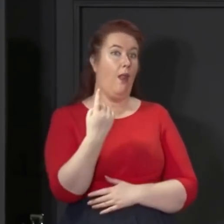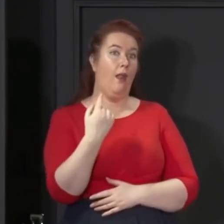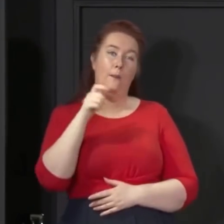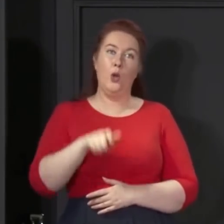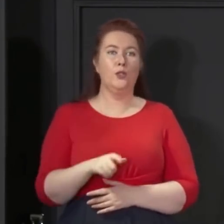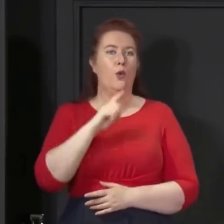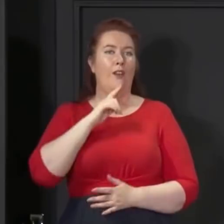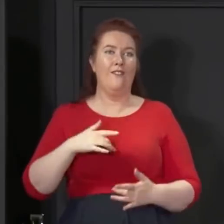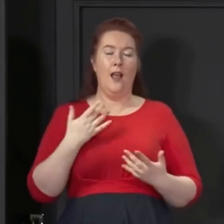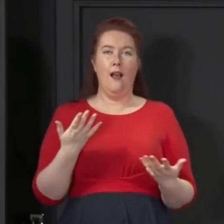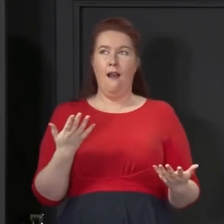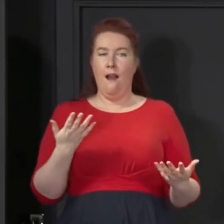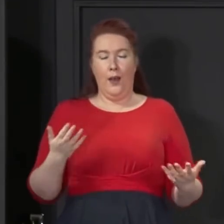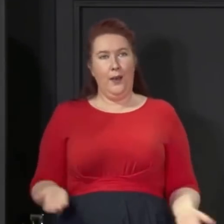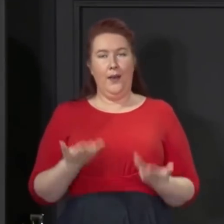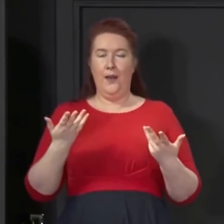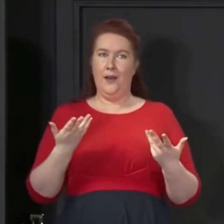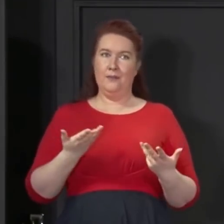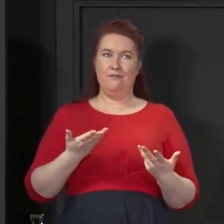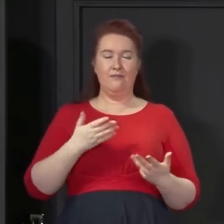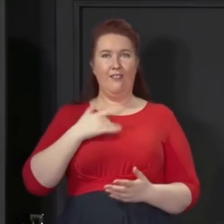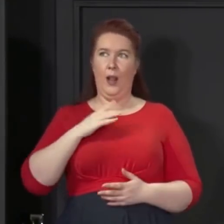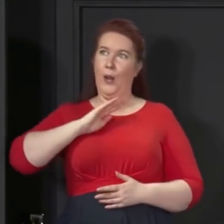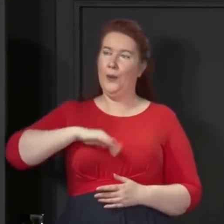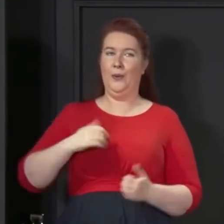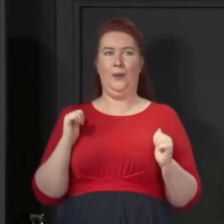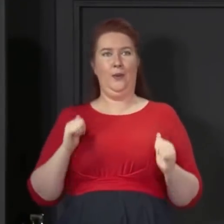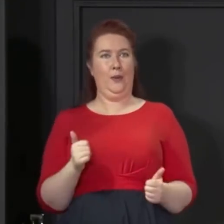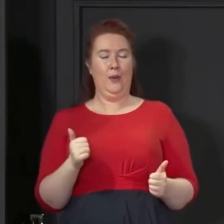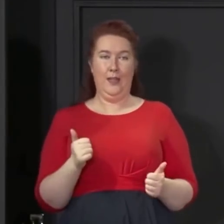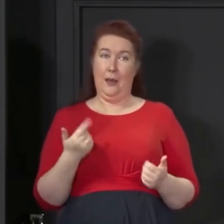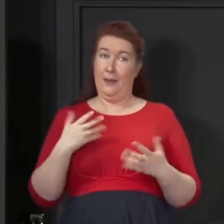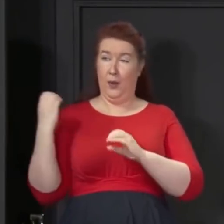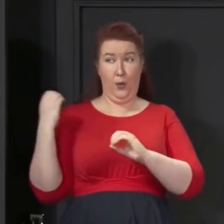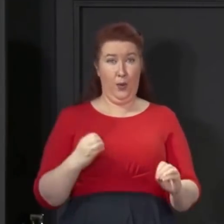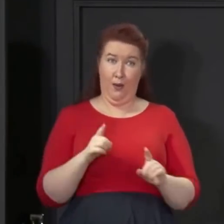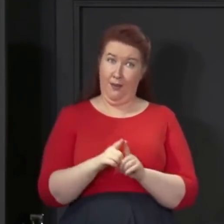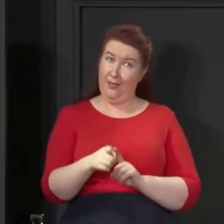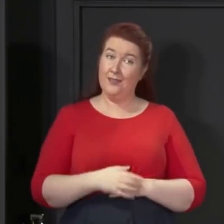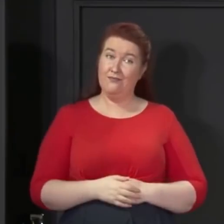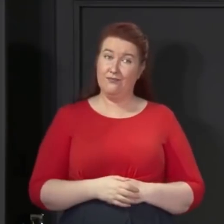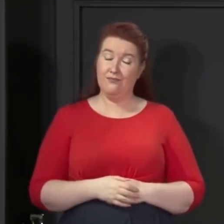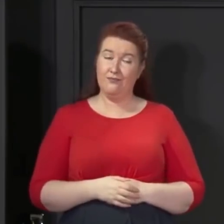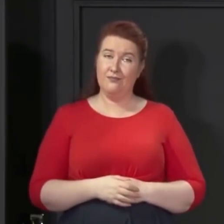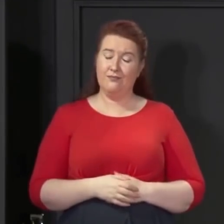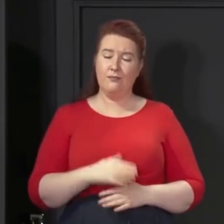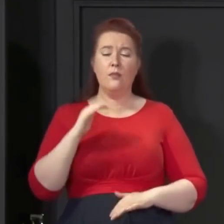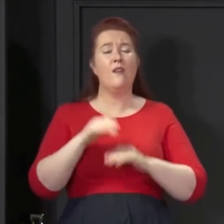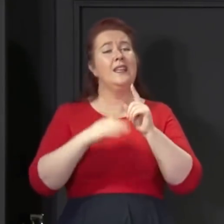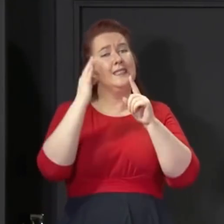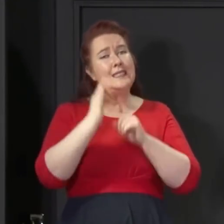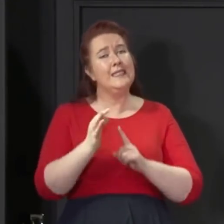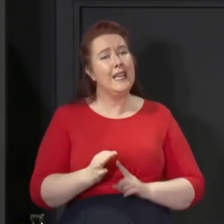who feels a lightness of heart that I haven't felt in quite some time. Now, in terms of the detail, we